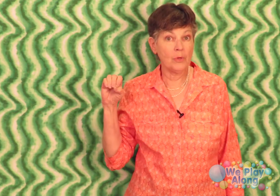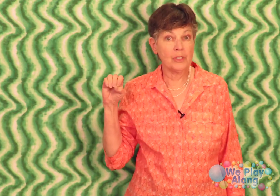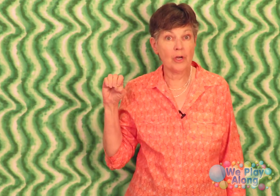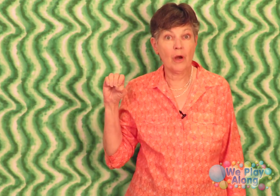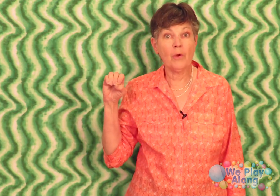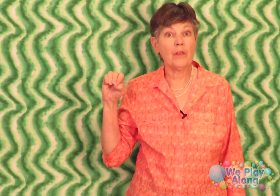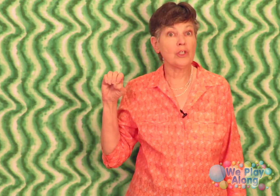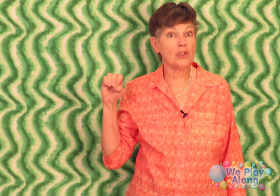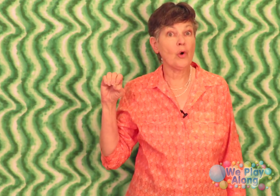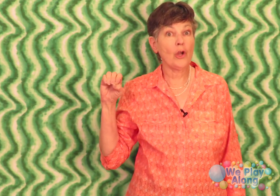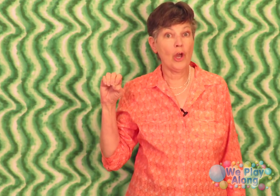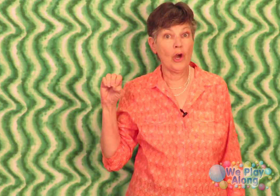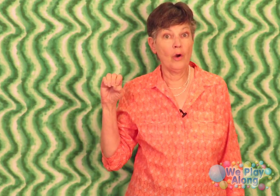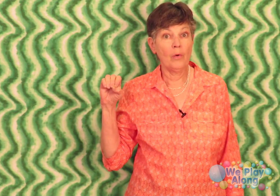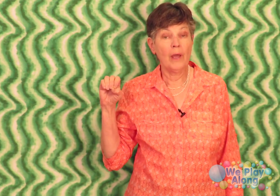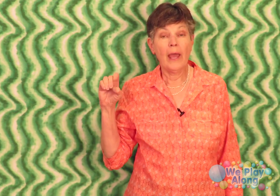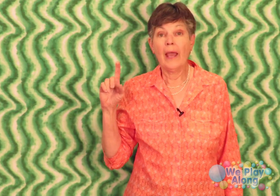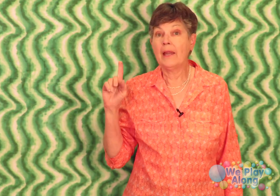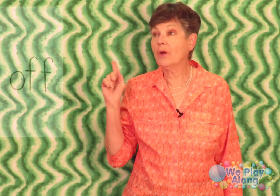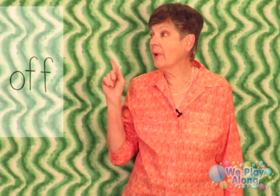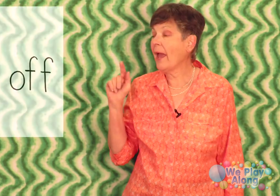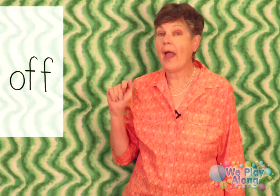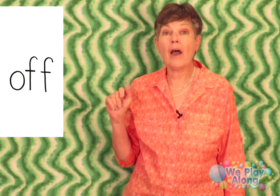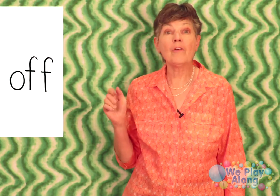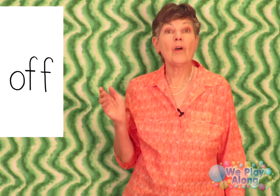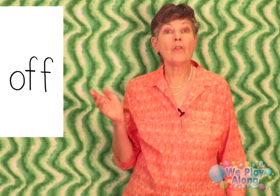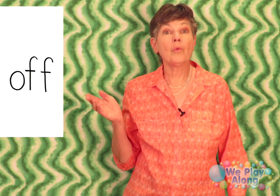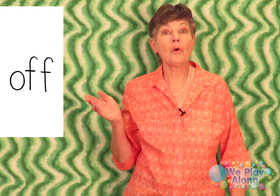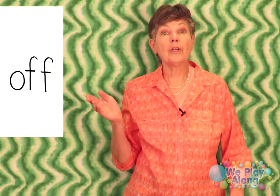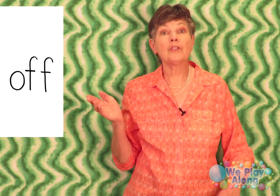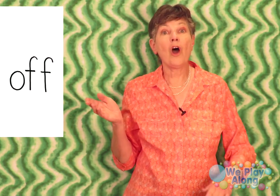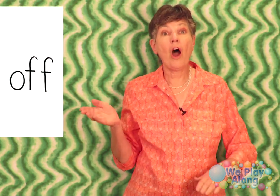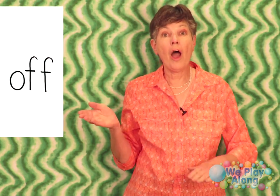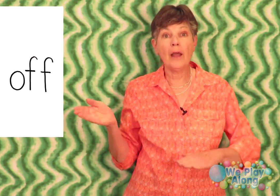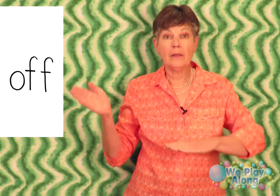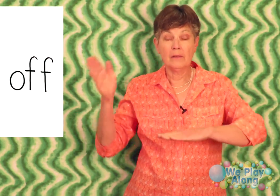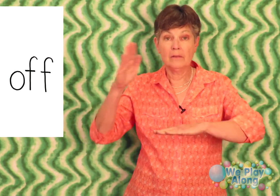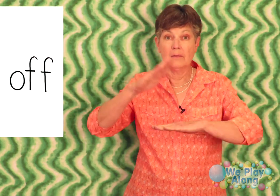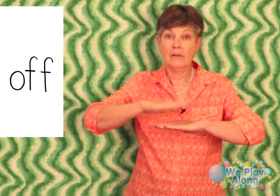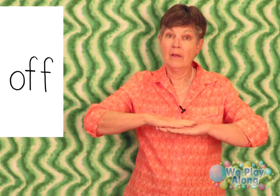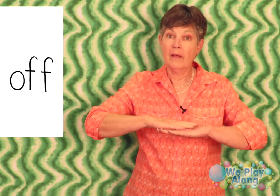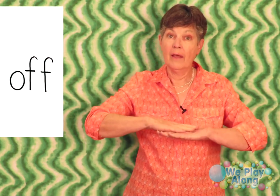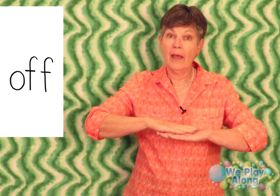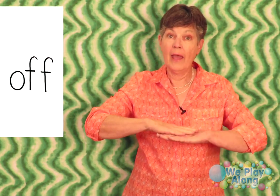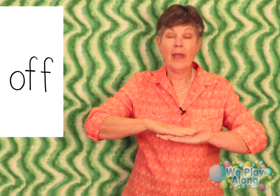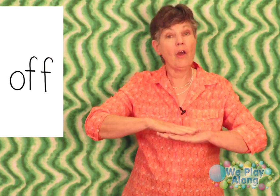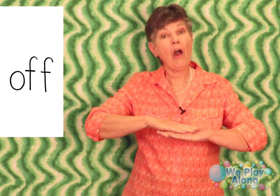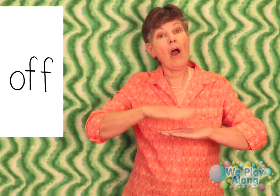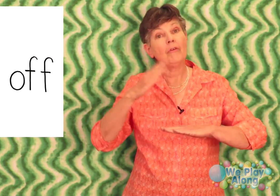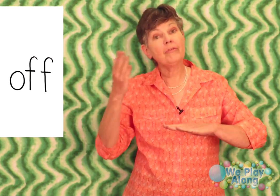words start with a short O and here we have the words on and off